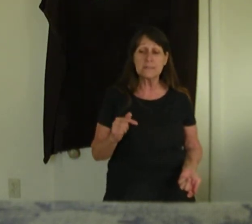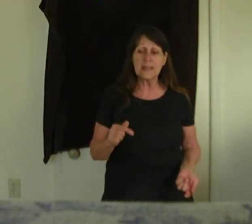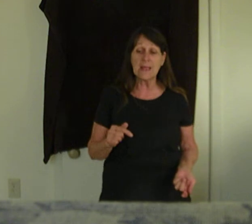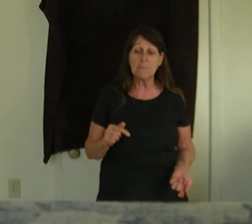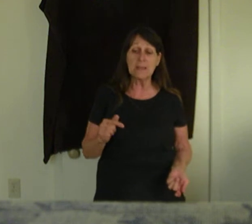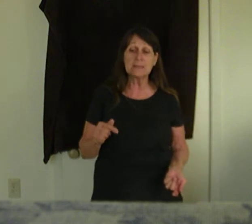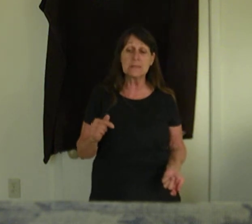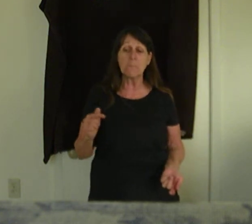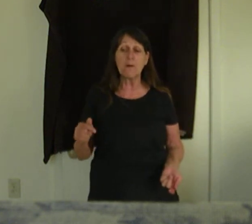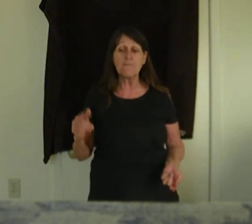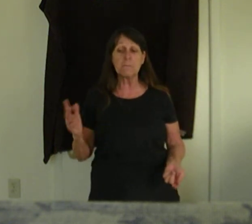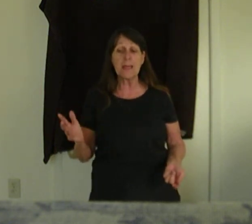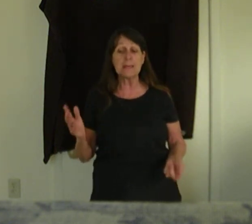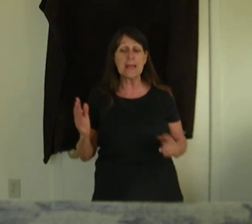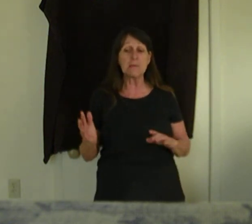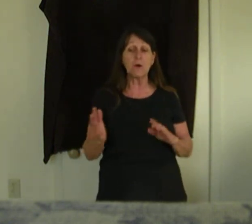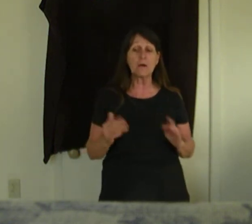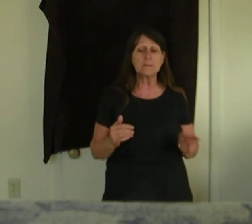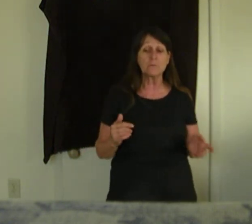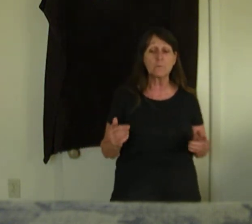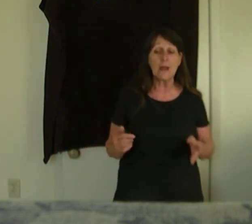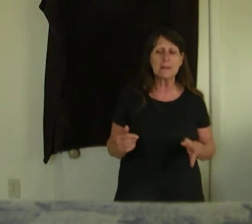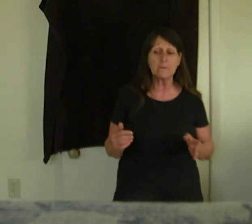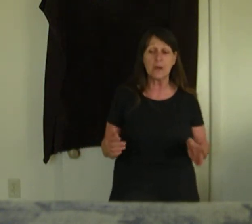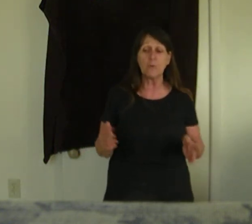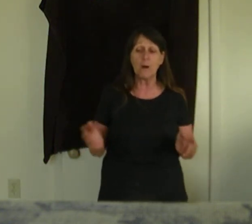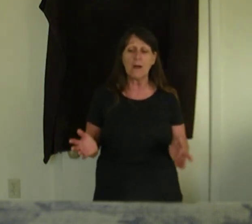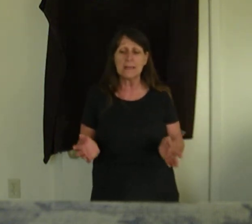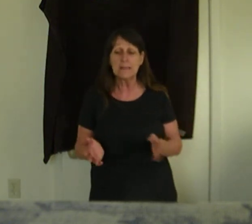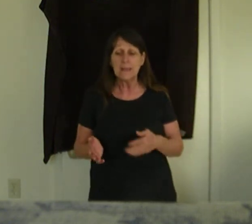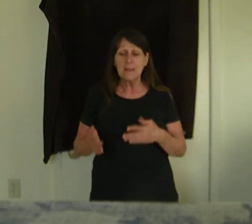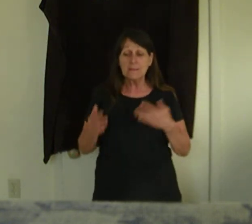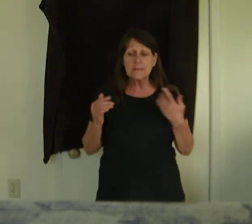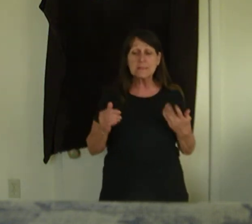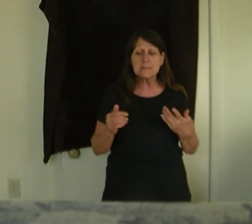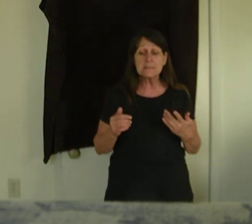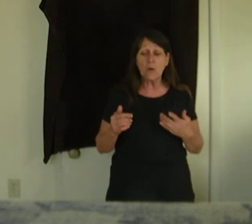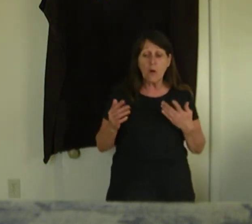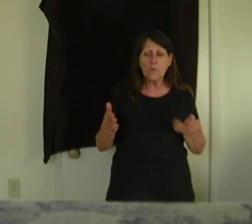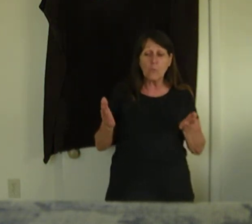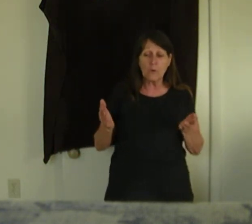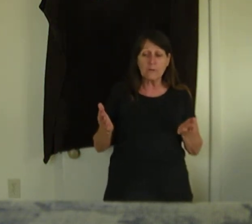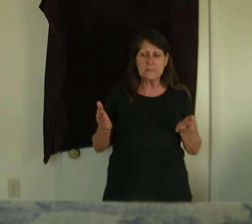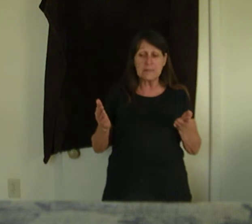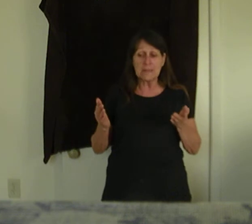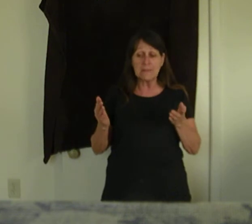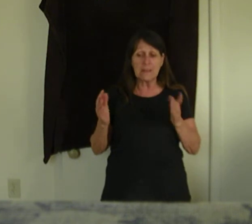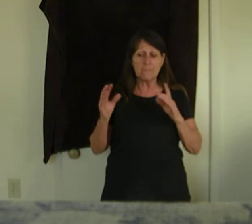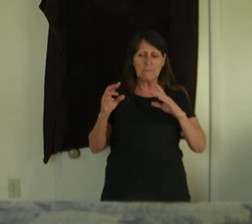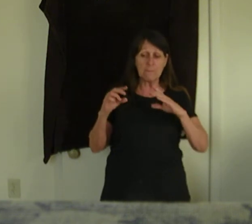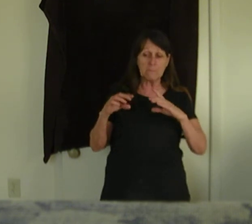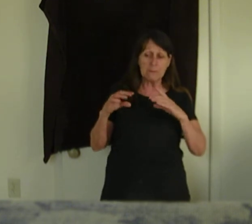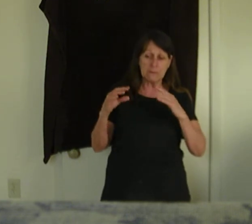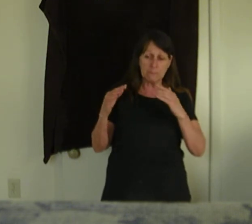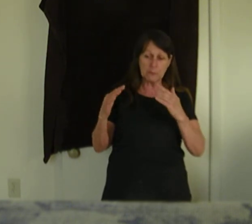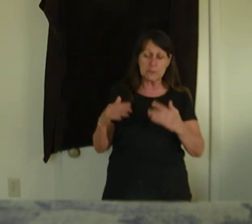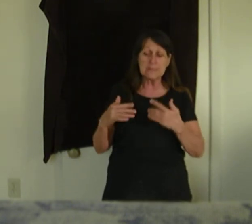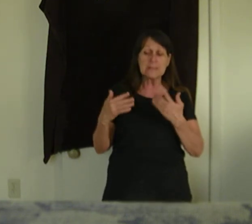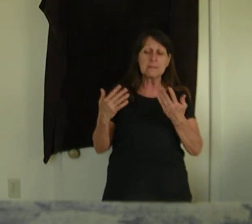same is a perfect man and able also to bridle the whole body. This is our works producing the